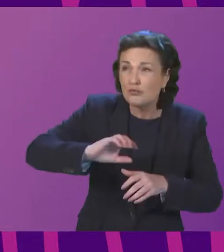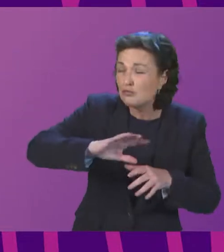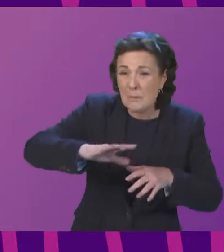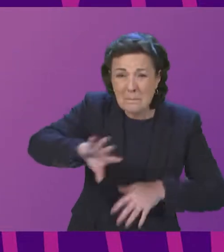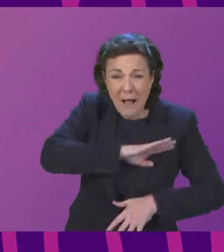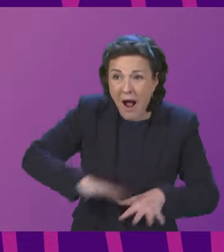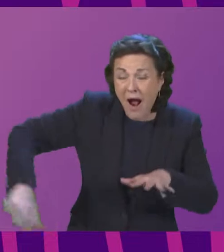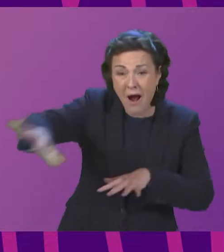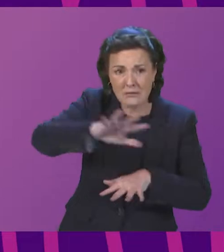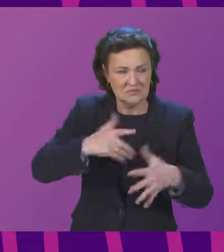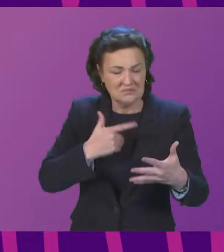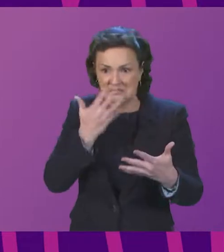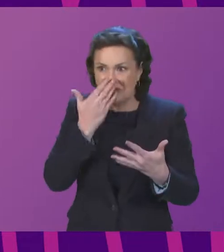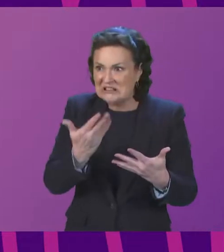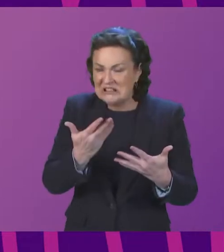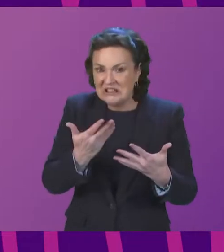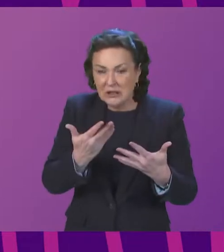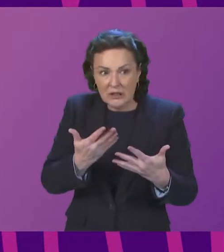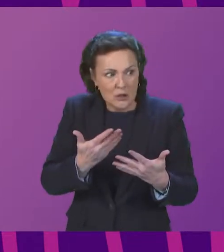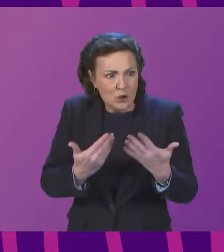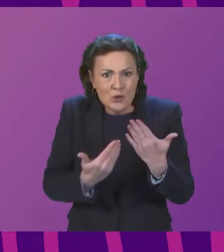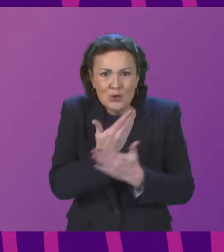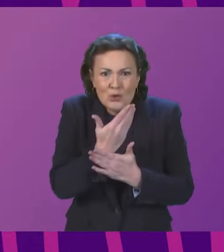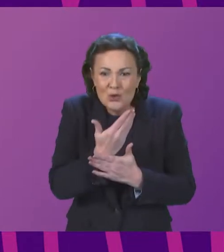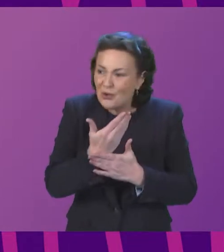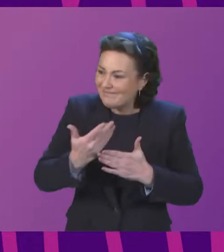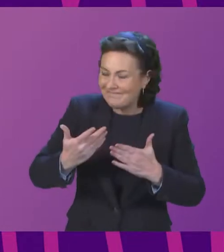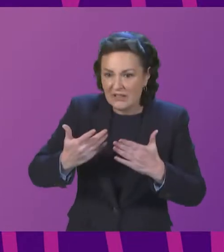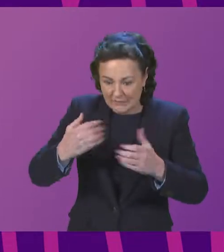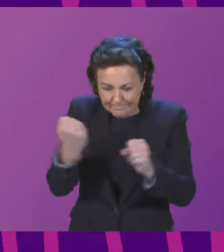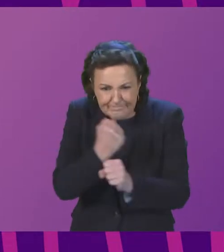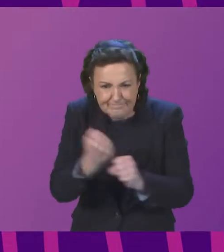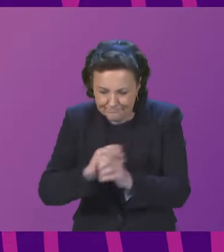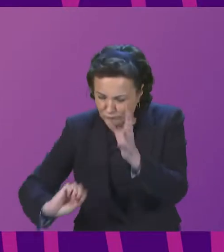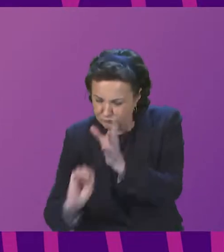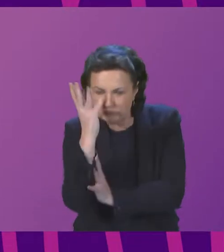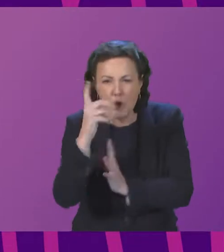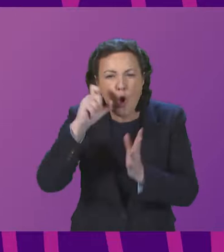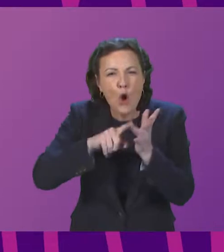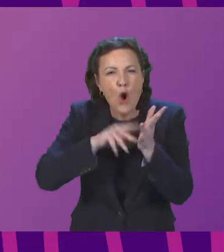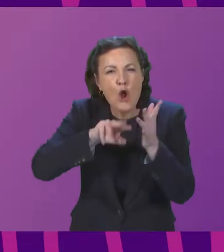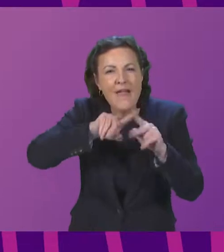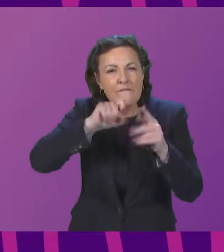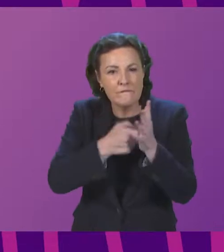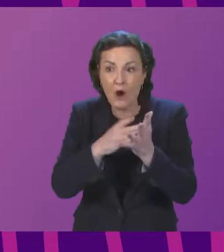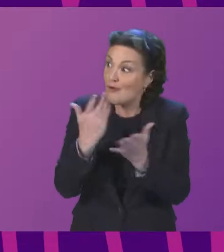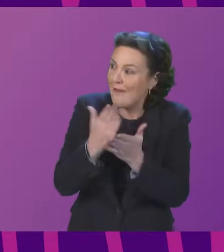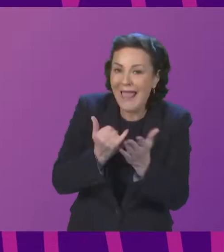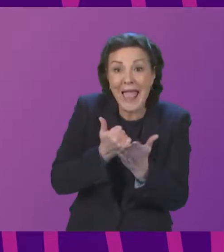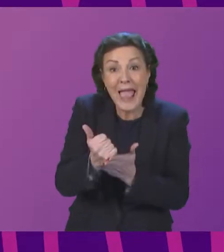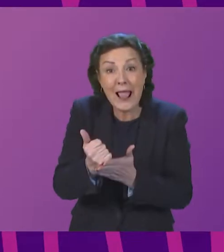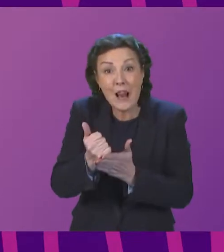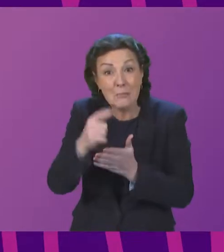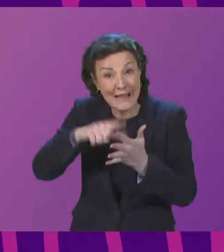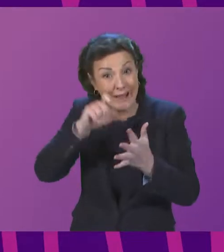are all now being overrun by invasive non-native ecosystem engineer conifer species. The submission explains that this species already